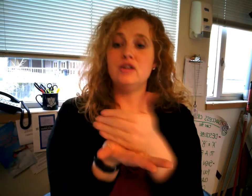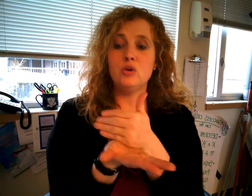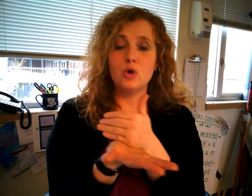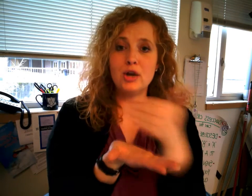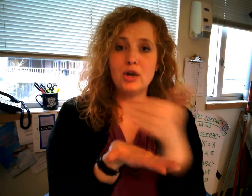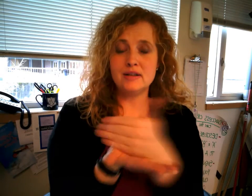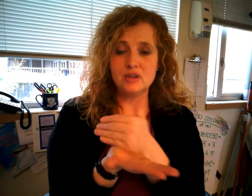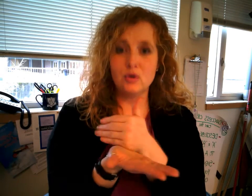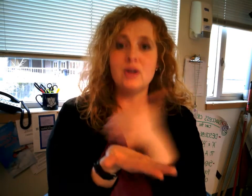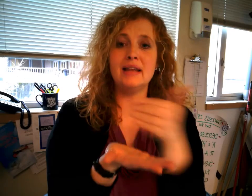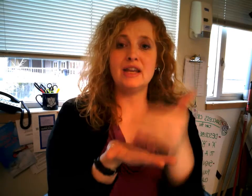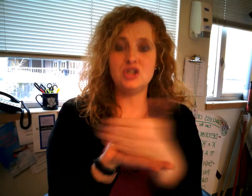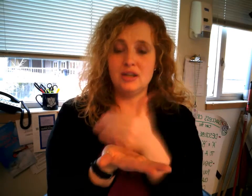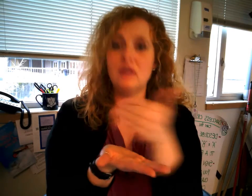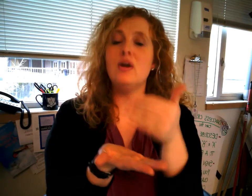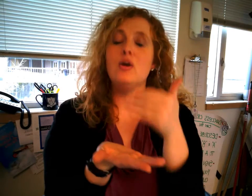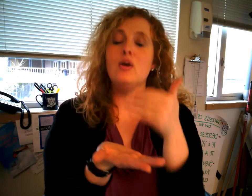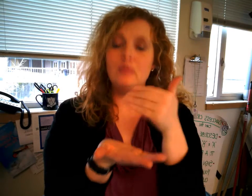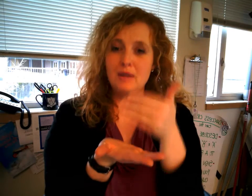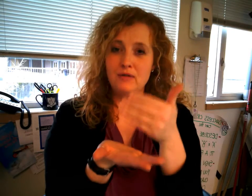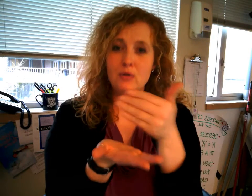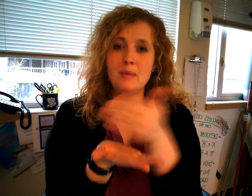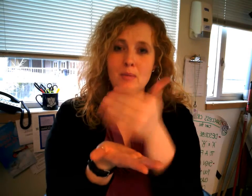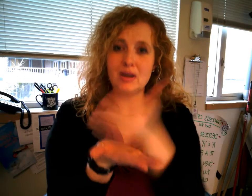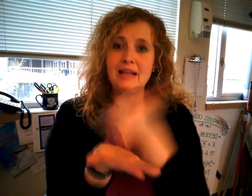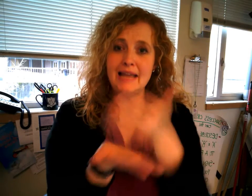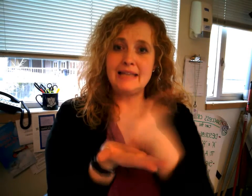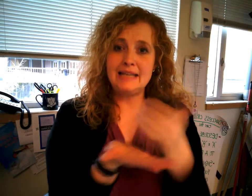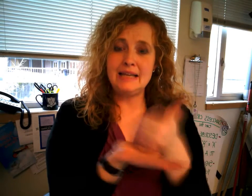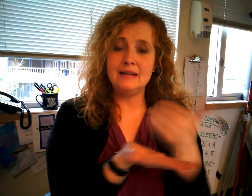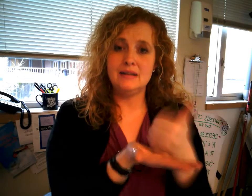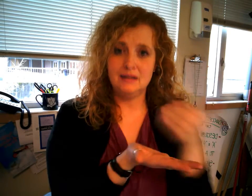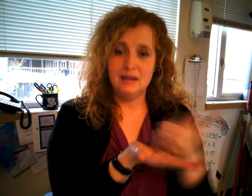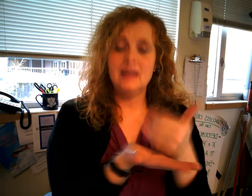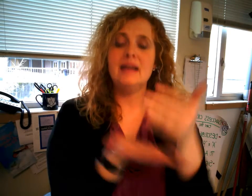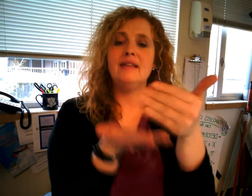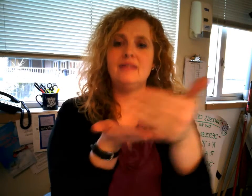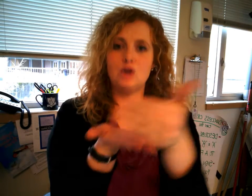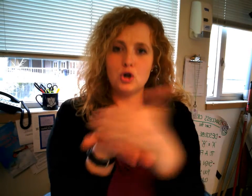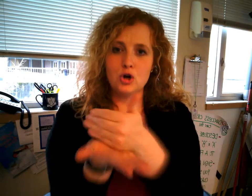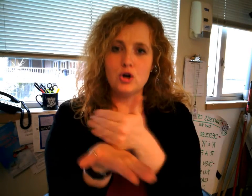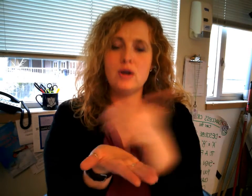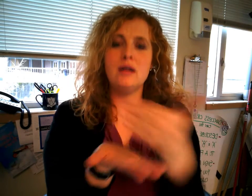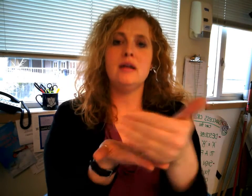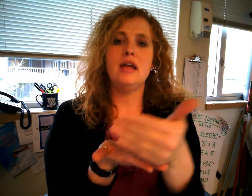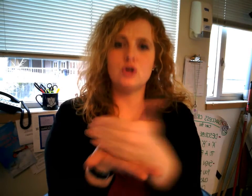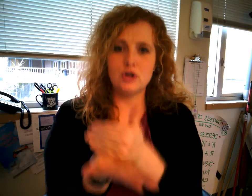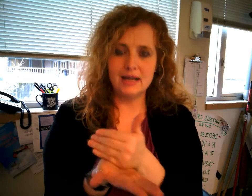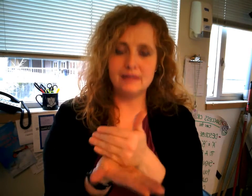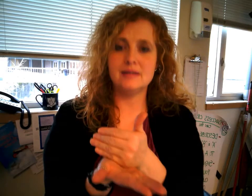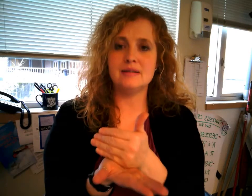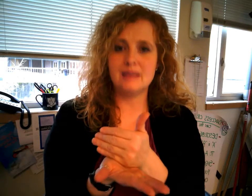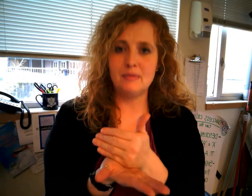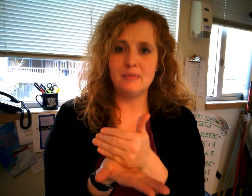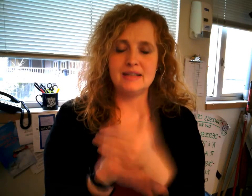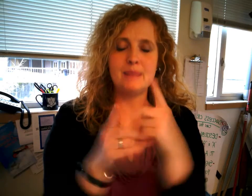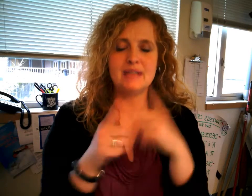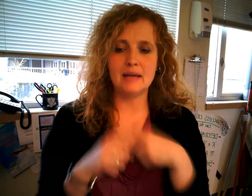earnings your collection you know if you remember collecting it's earn and earnings the same same sign